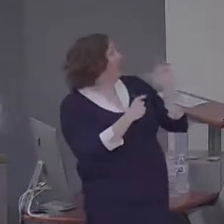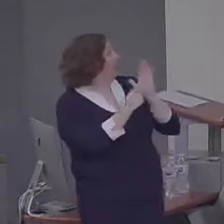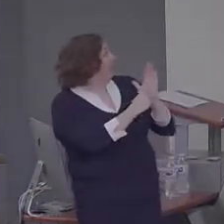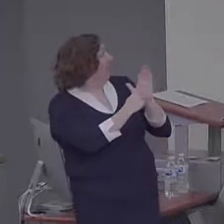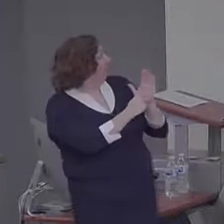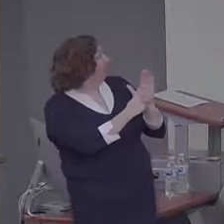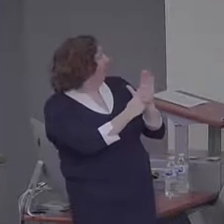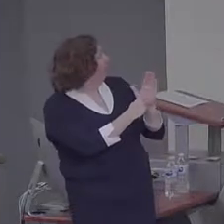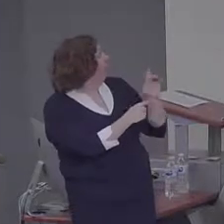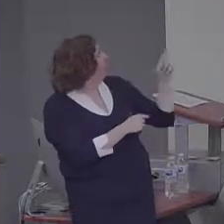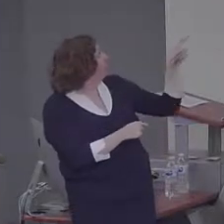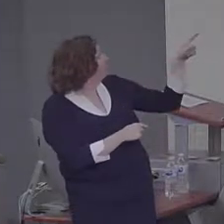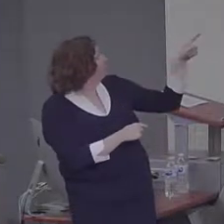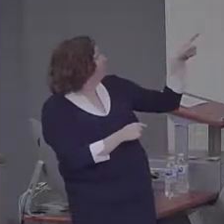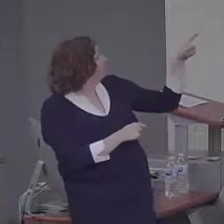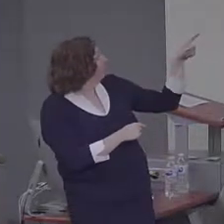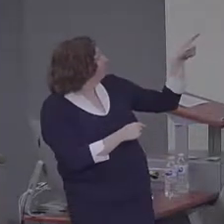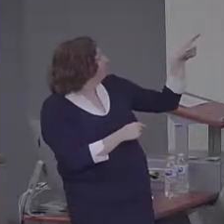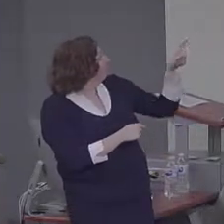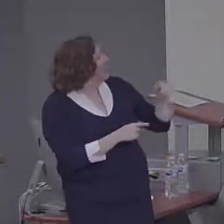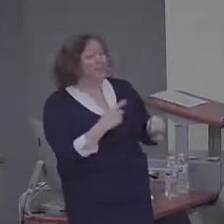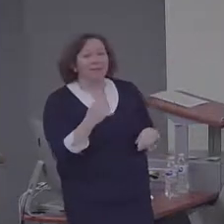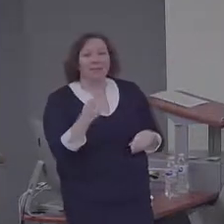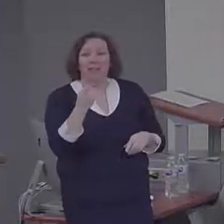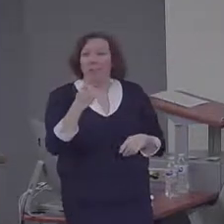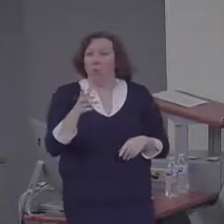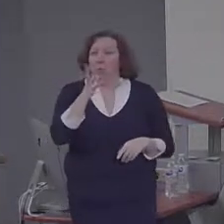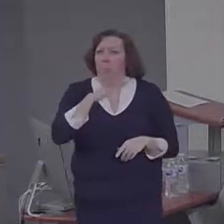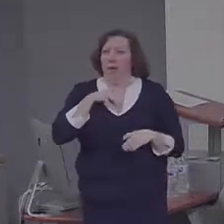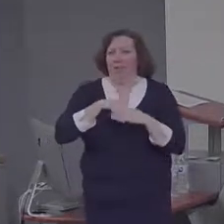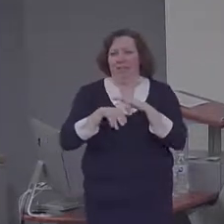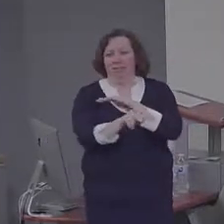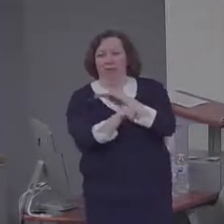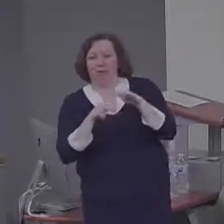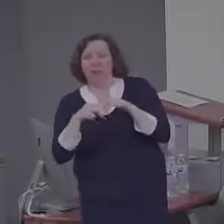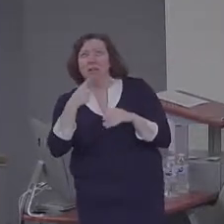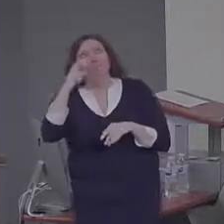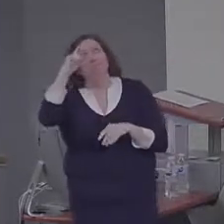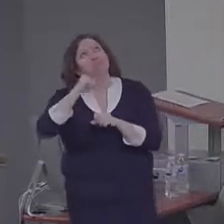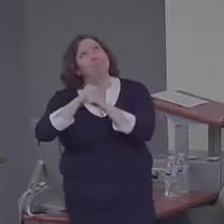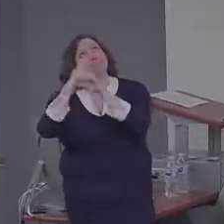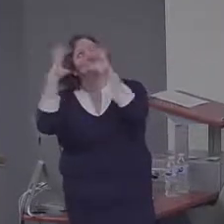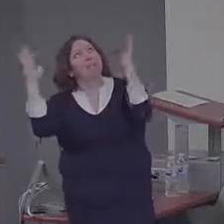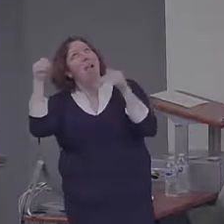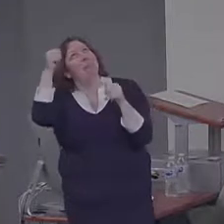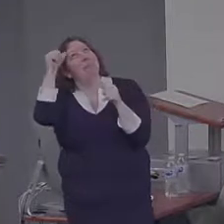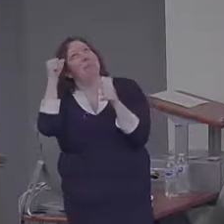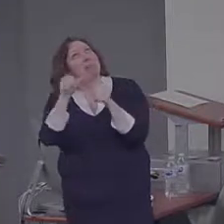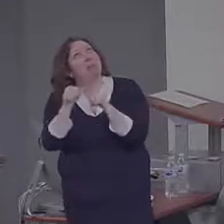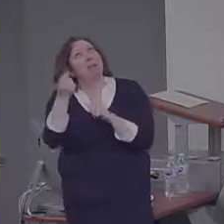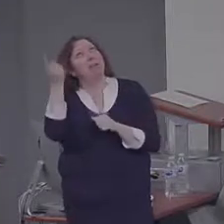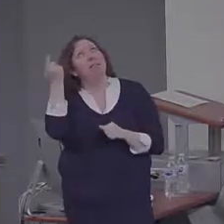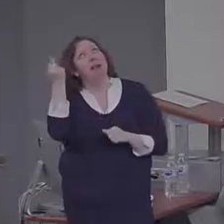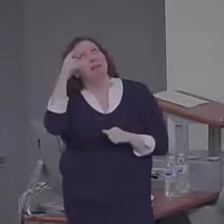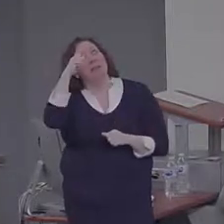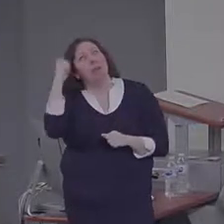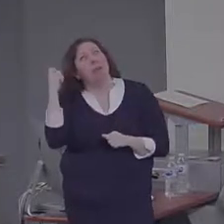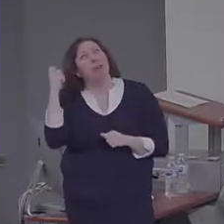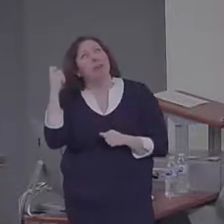is, I remember taking a day trip last summer and walking on the beach. That would be a memory in